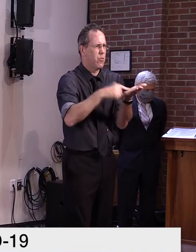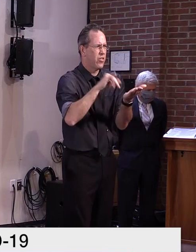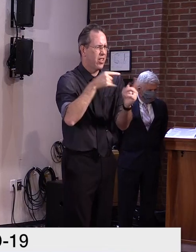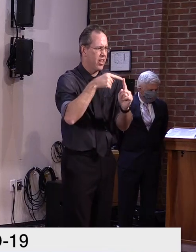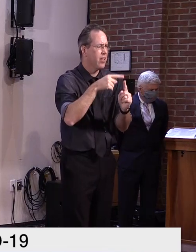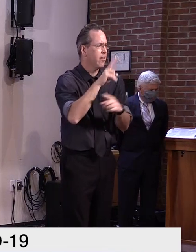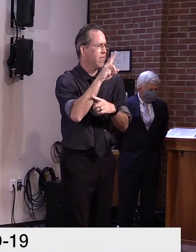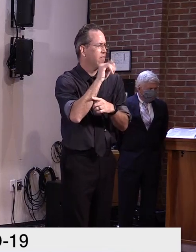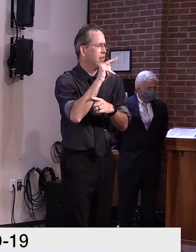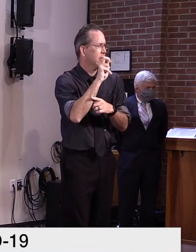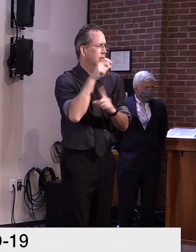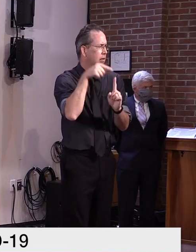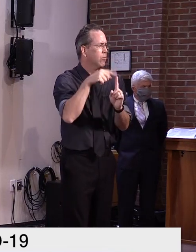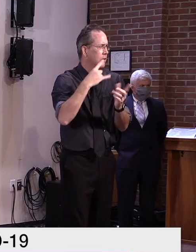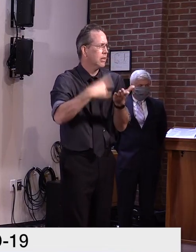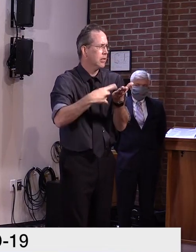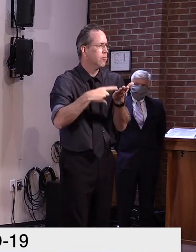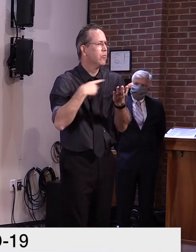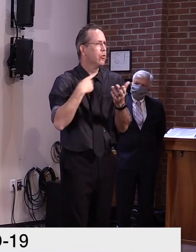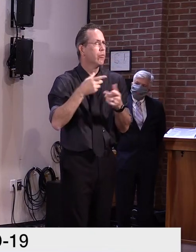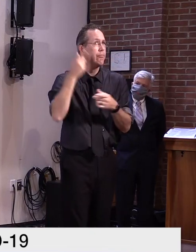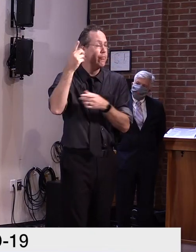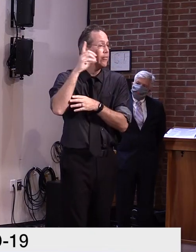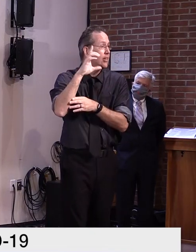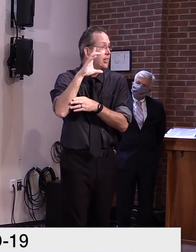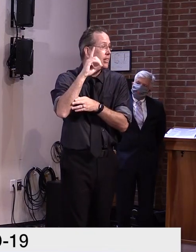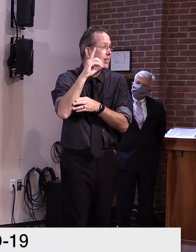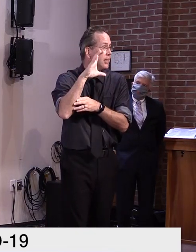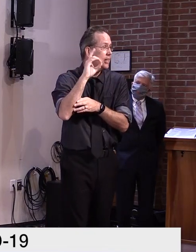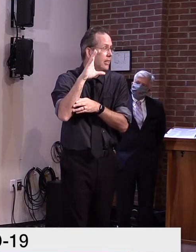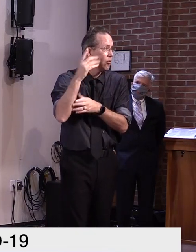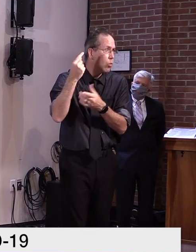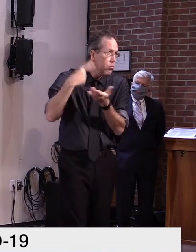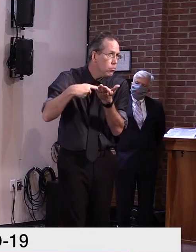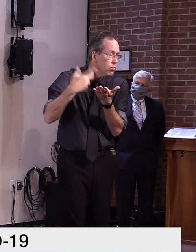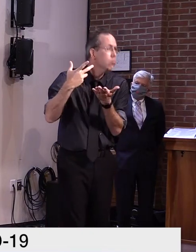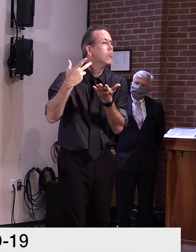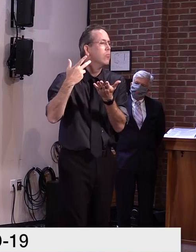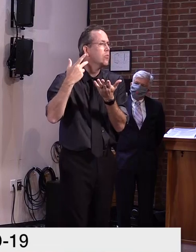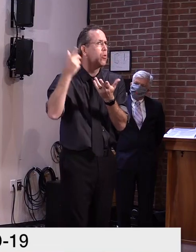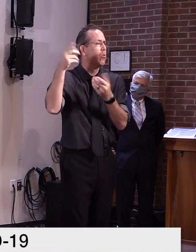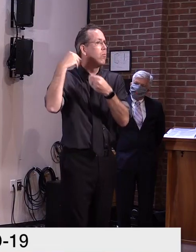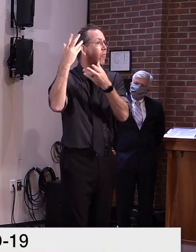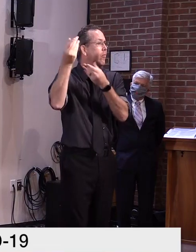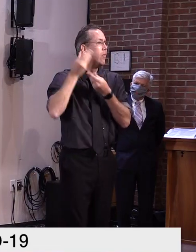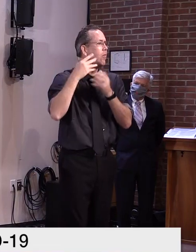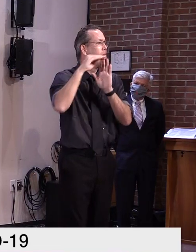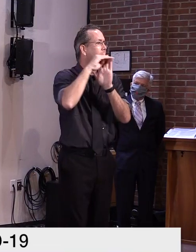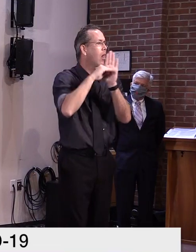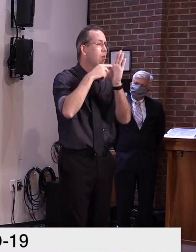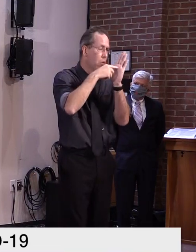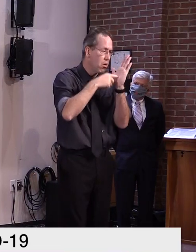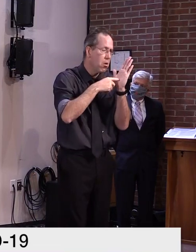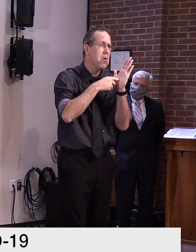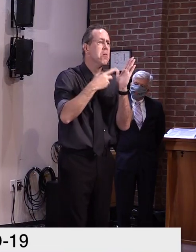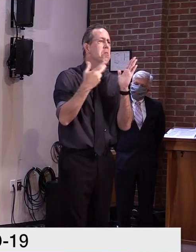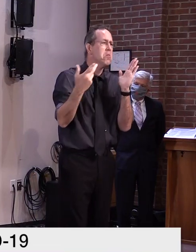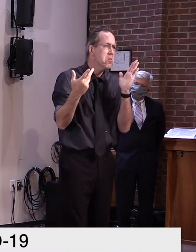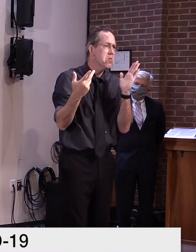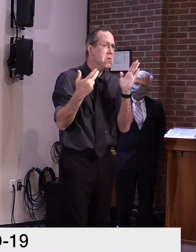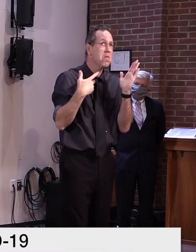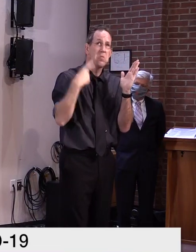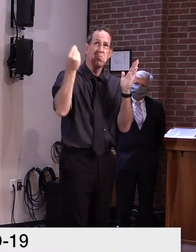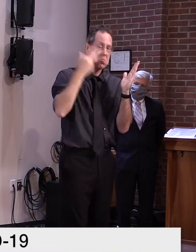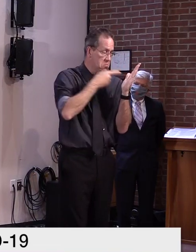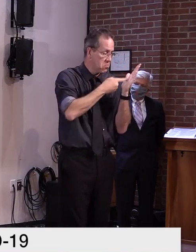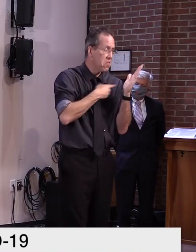FDA and others, uh, will be providing guidance as well. So we feel as though we're in a good position, we've, uh, we've